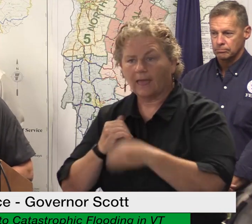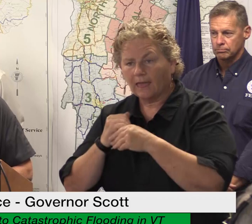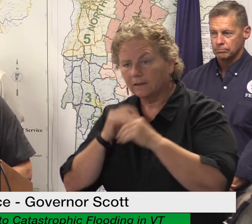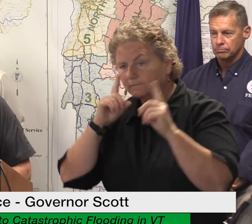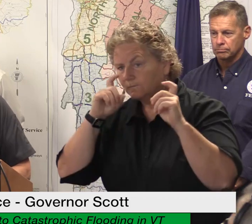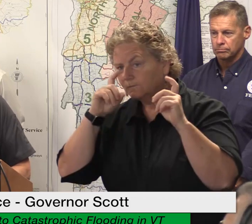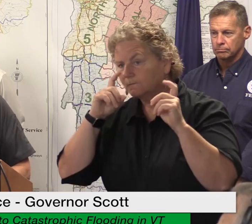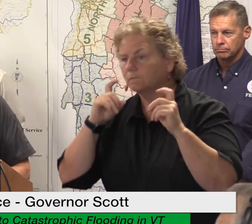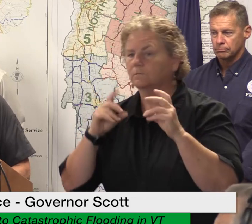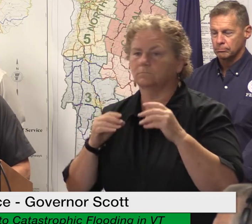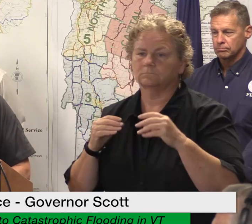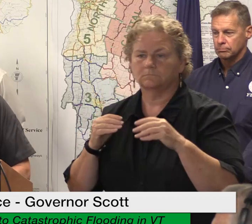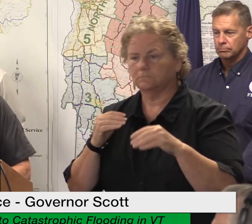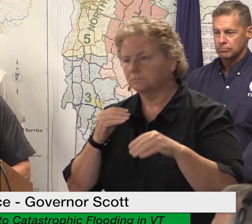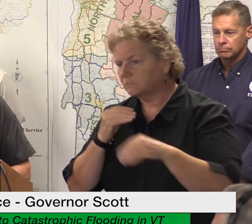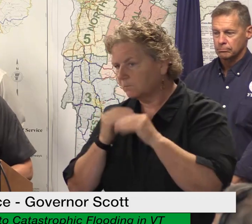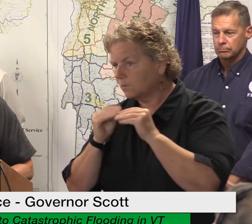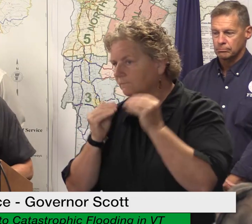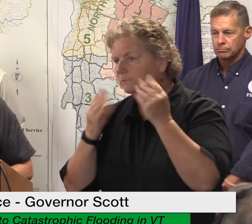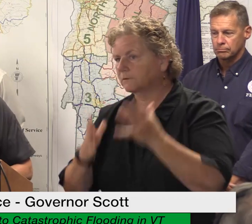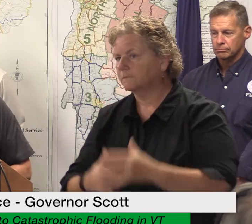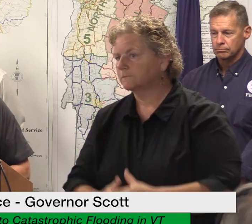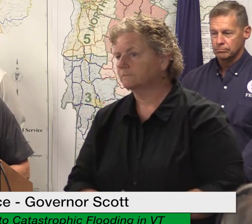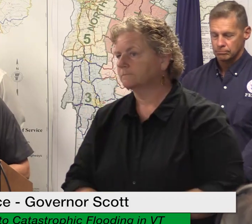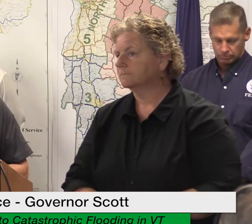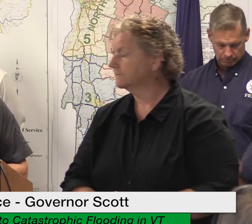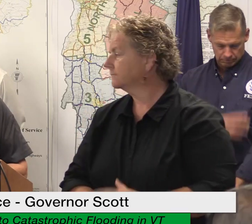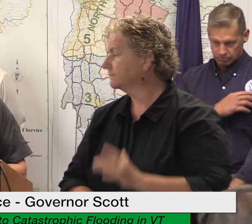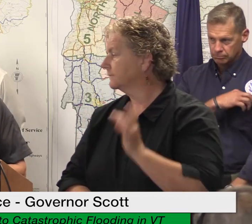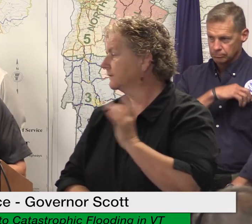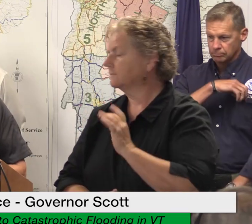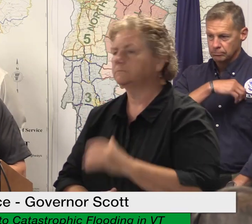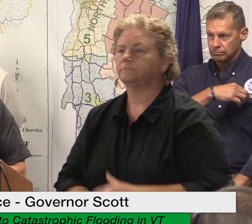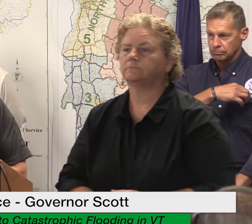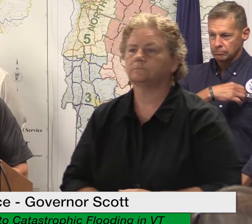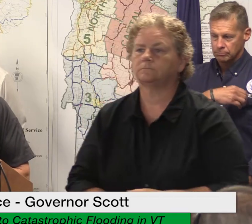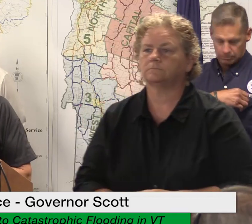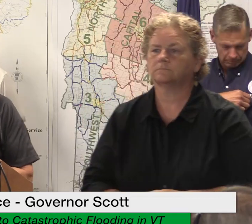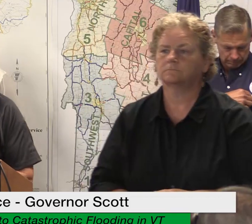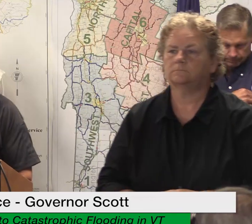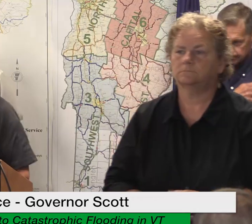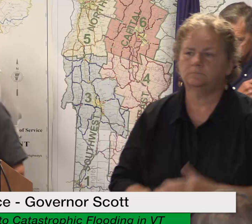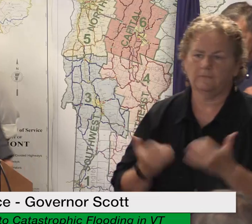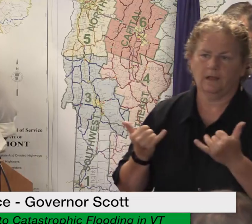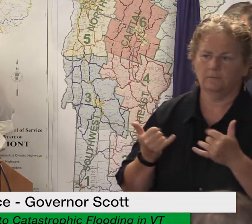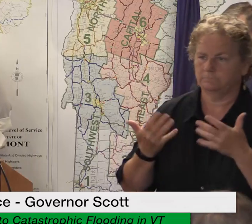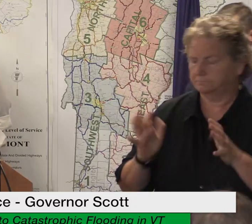i will now turn things over to our federal coordinating officer will roy